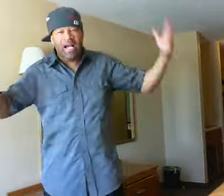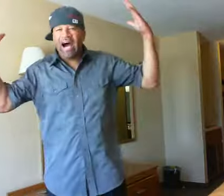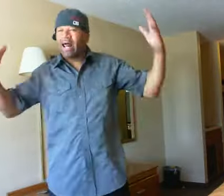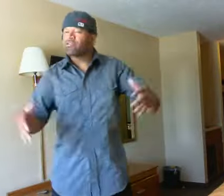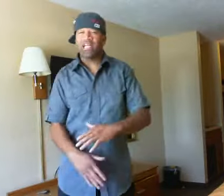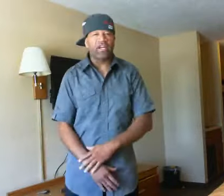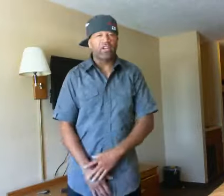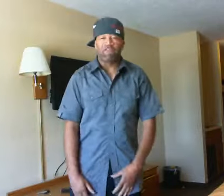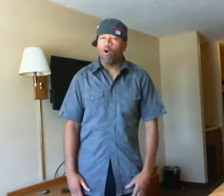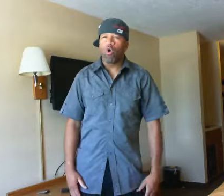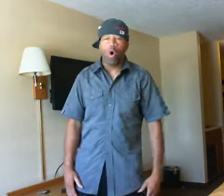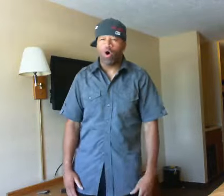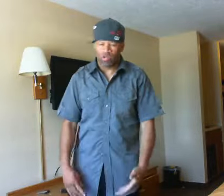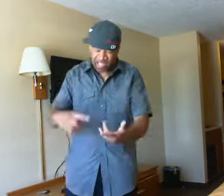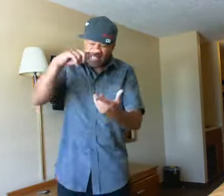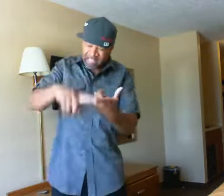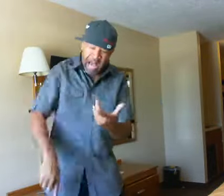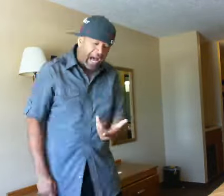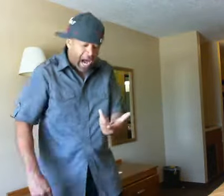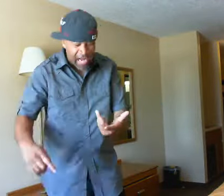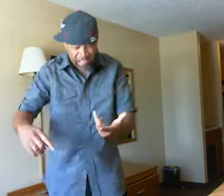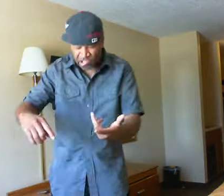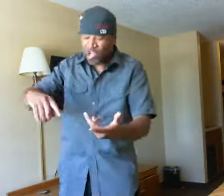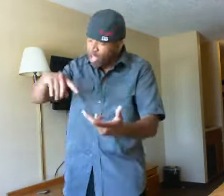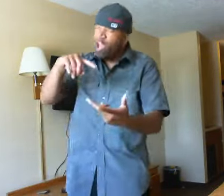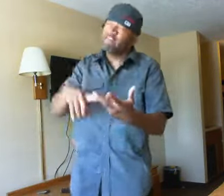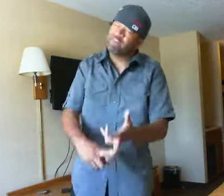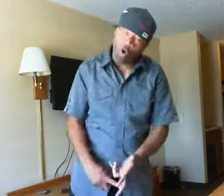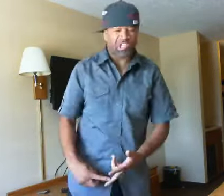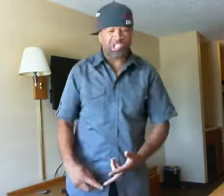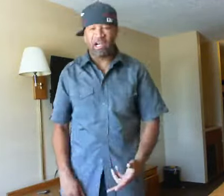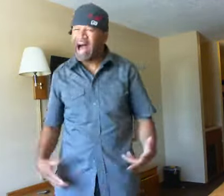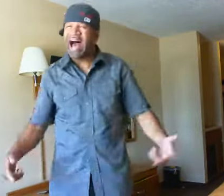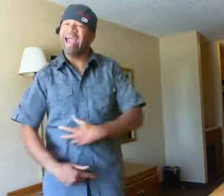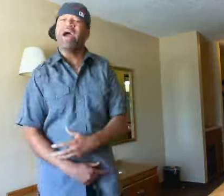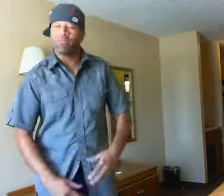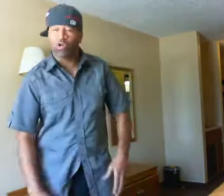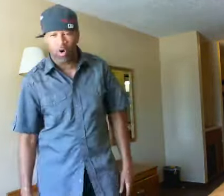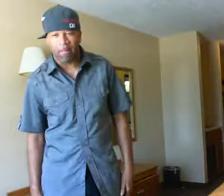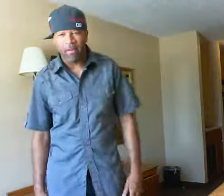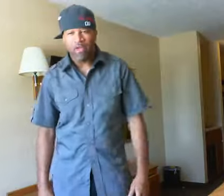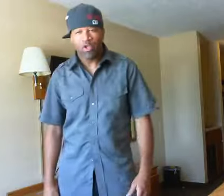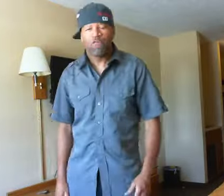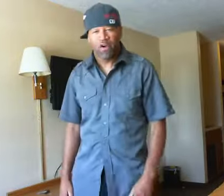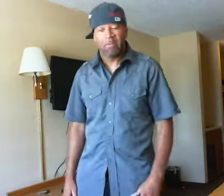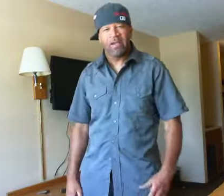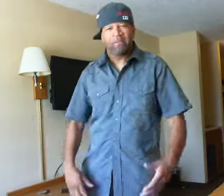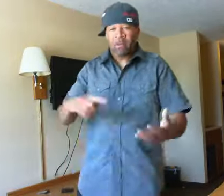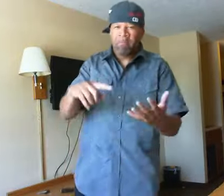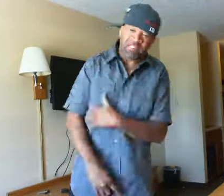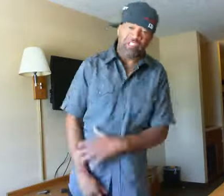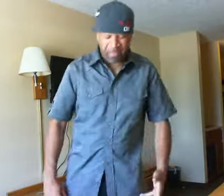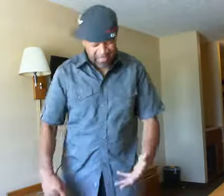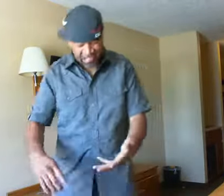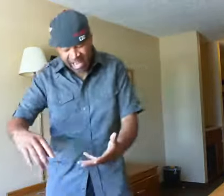down outside the four walls, tie-dyes, enforcer, I am crumb, you feel me? Bishop SK,